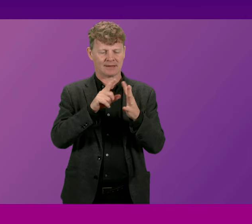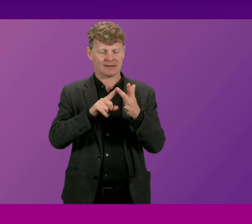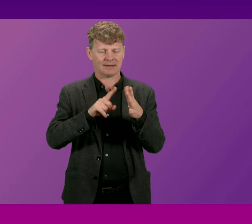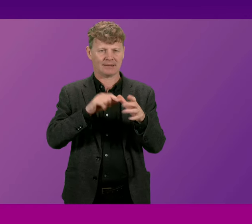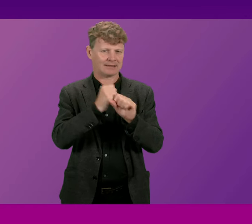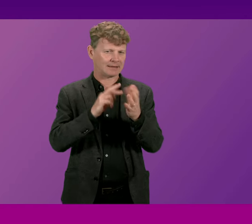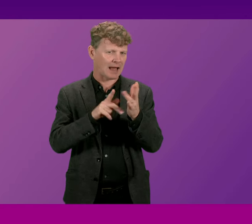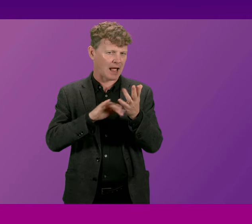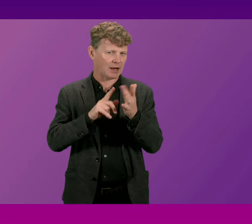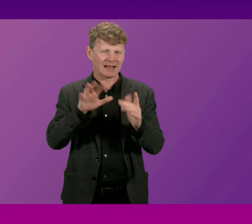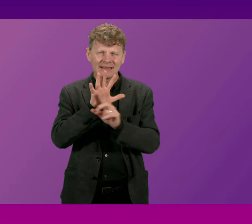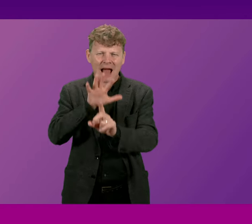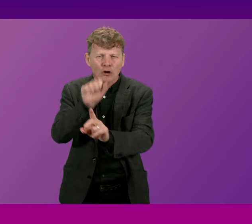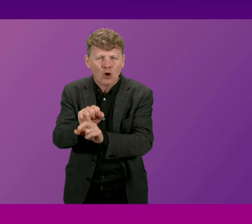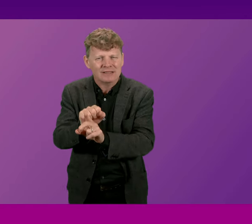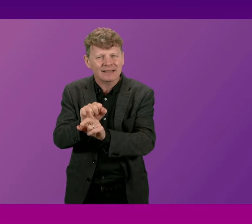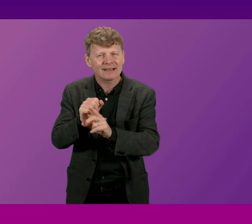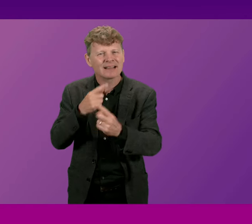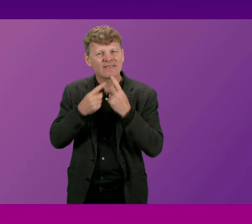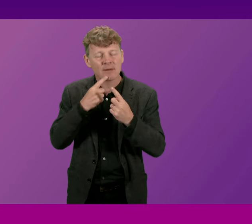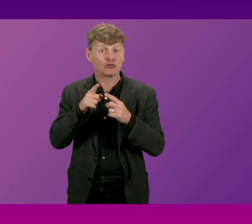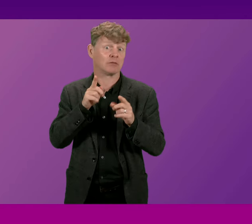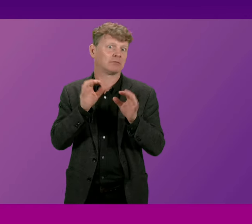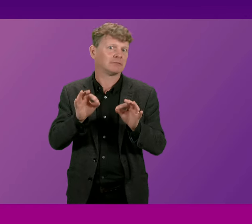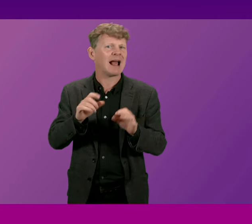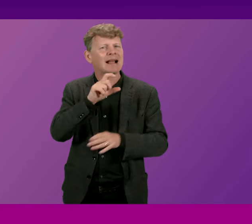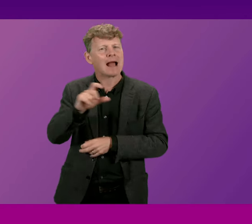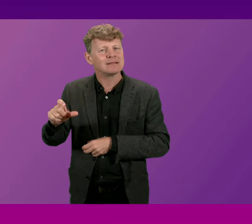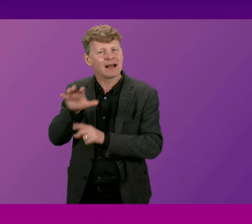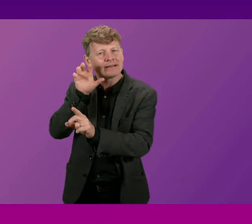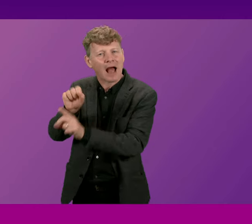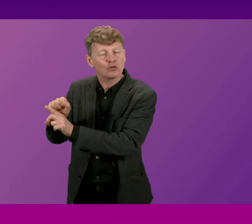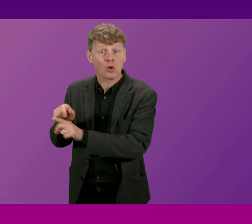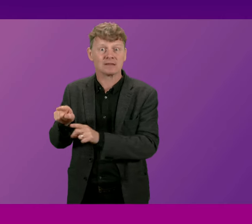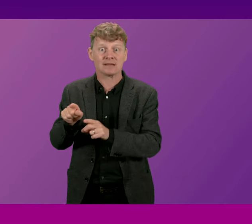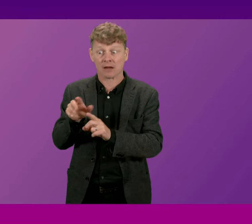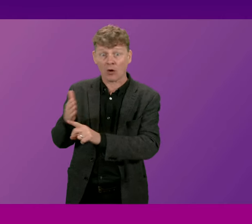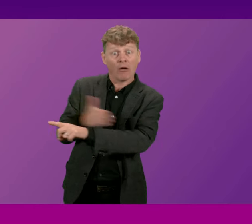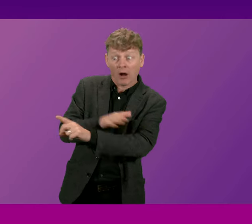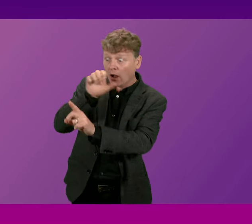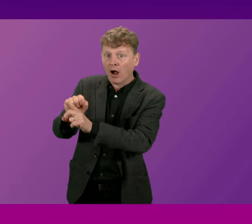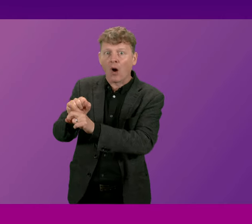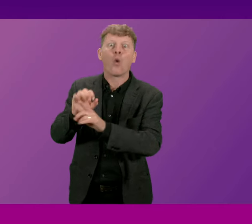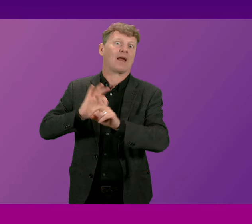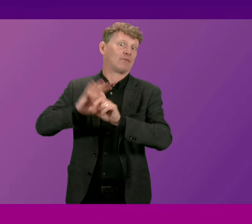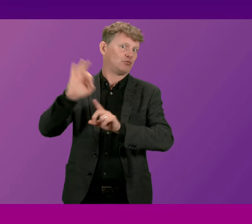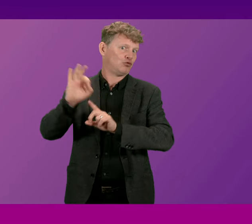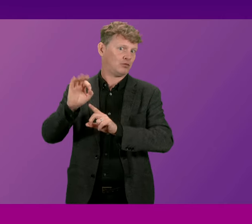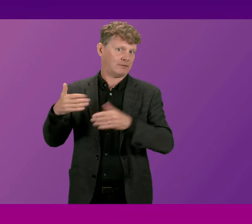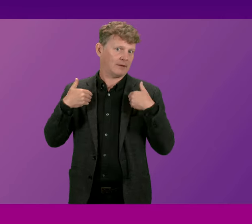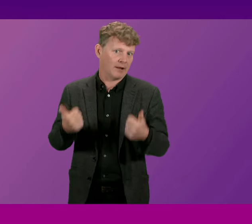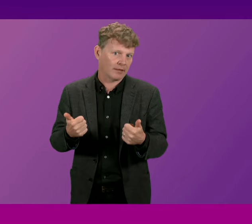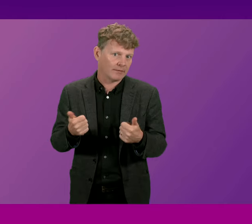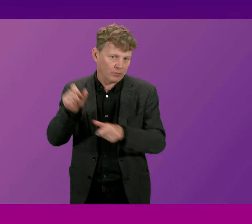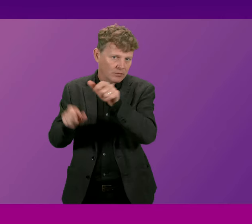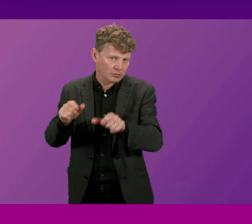on the record yesterday about cancer diagnosis which is significant in improving the outcomes for individuals in Scotland and we are